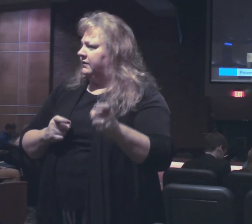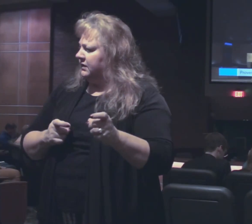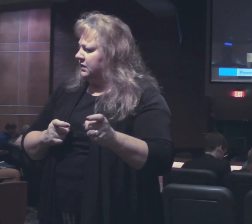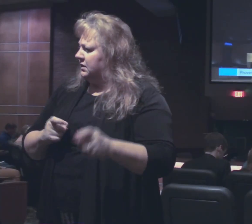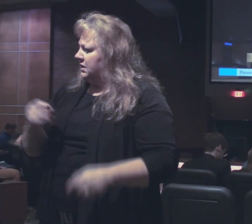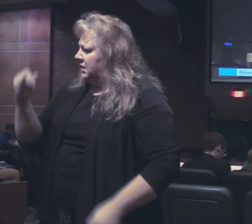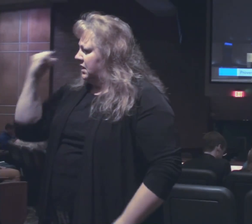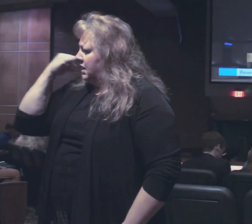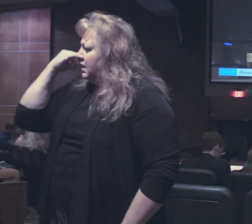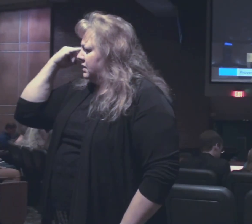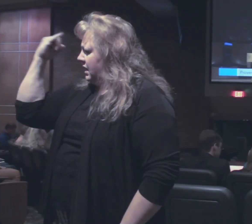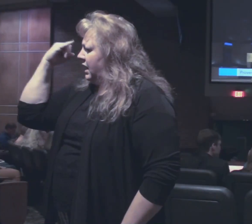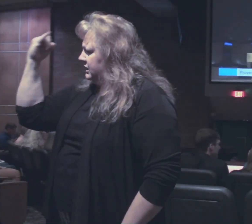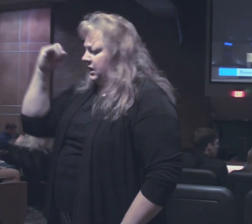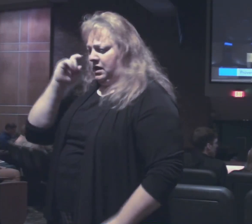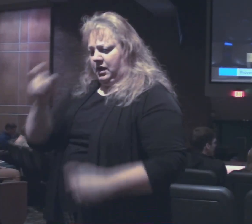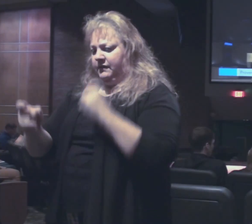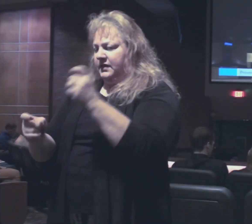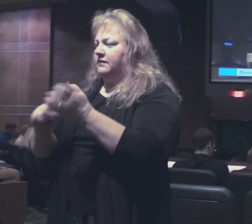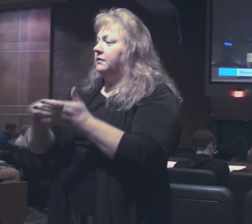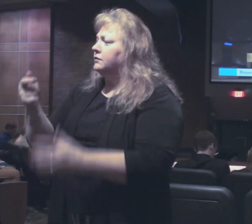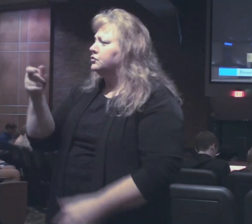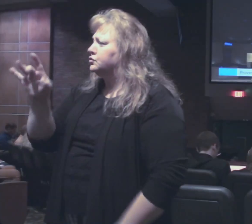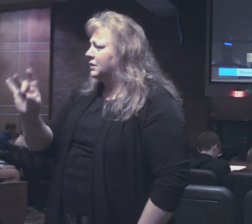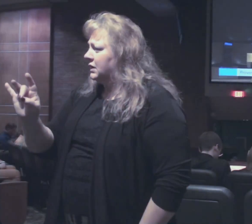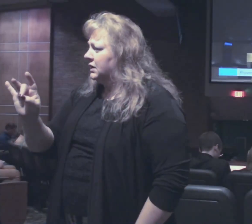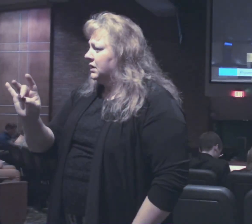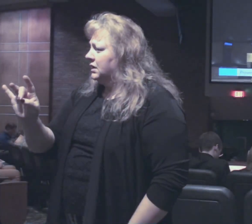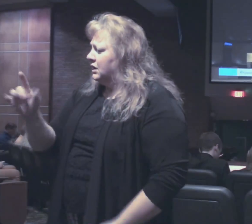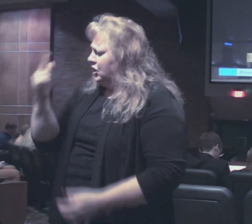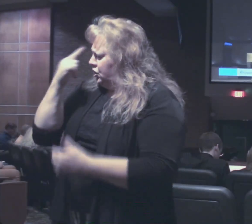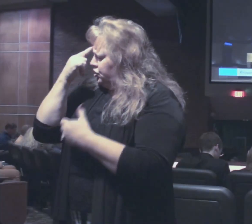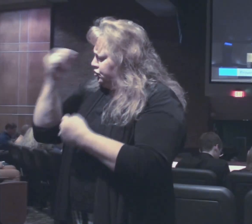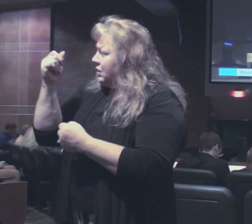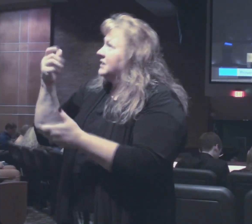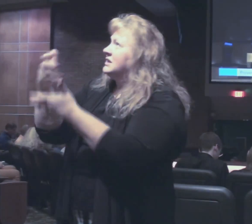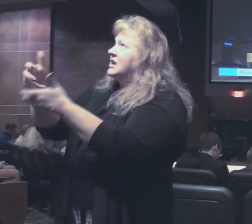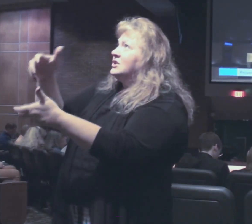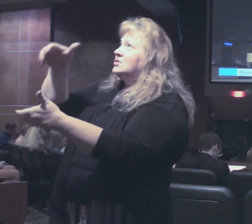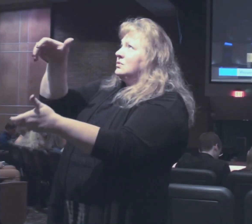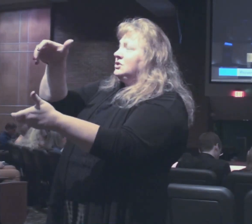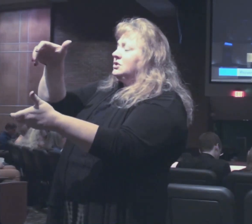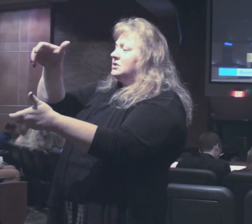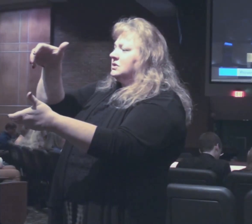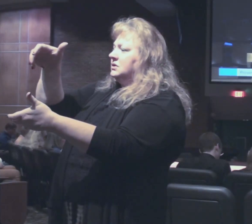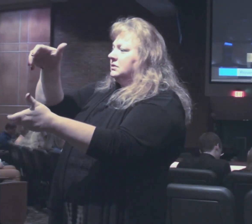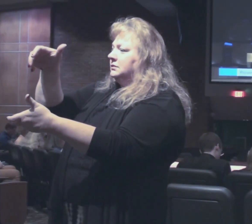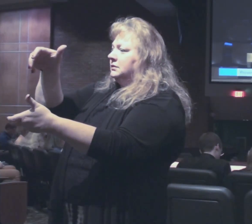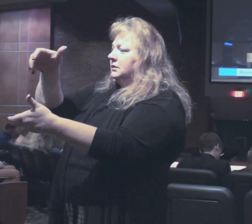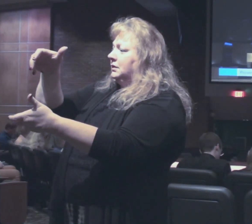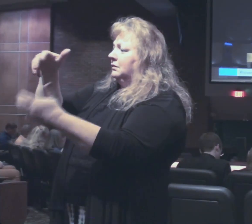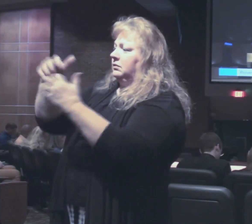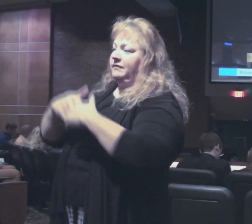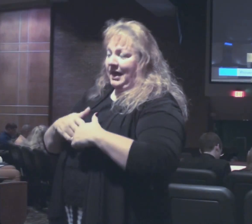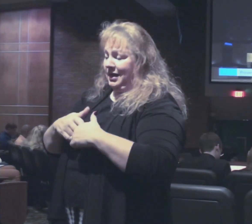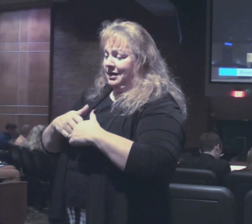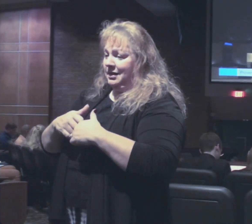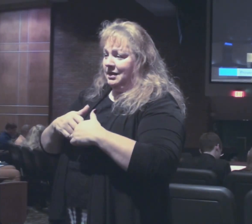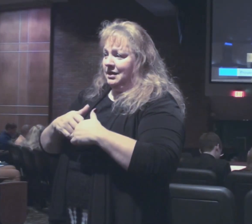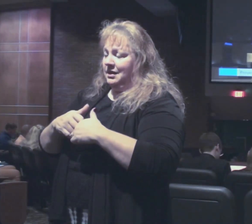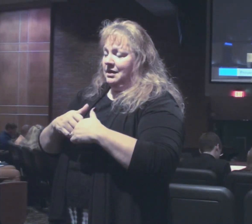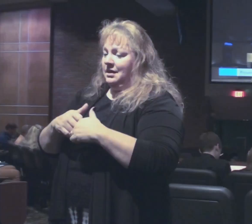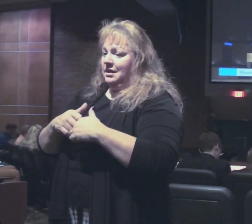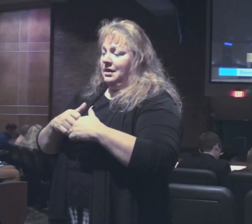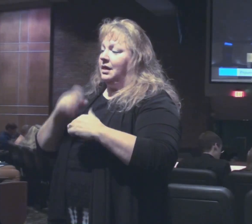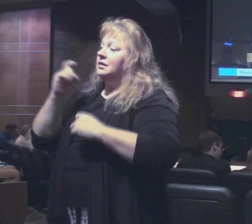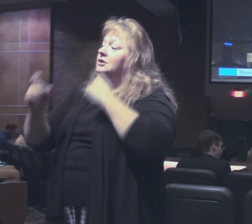principle of giving, verse 28. He who trusts in his riches will fall. The righteous will flourish like the